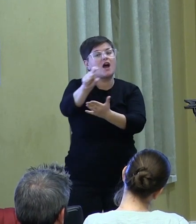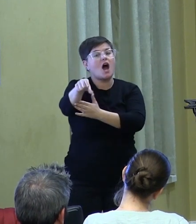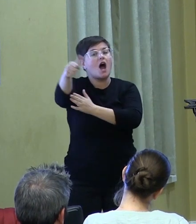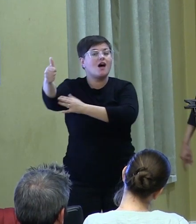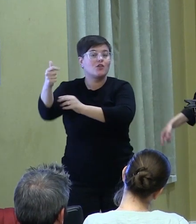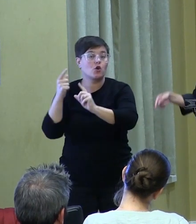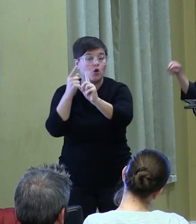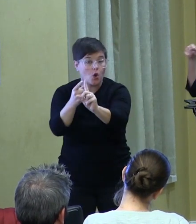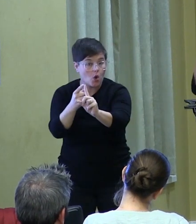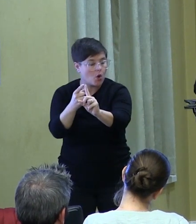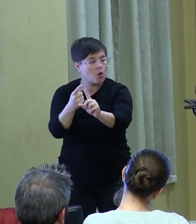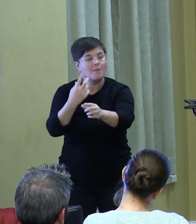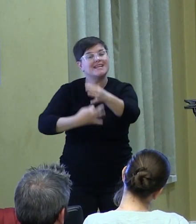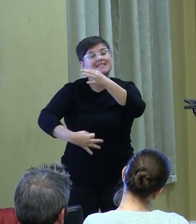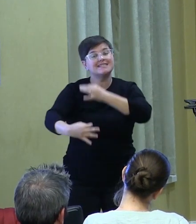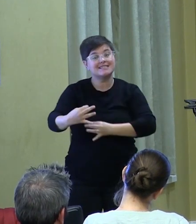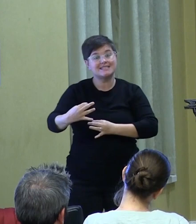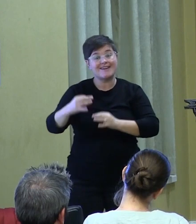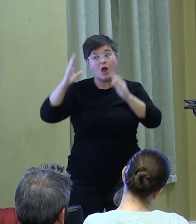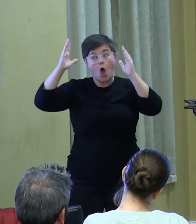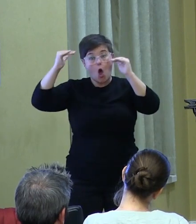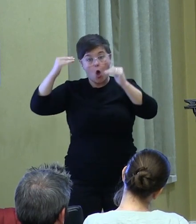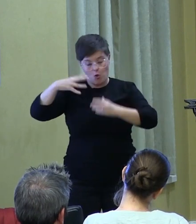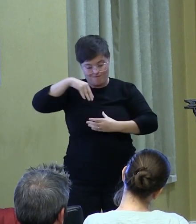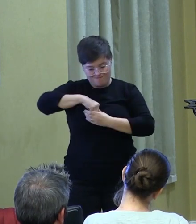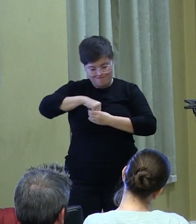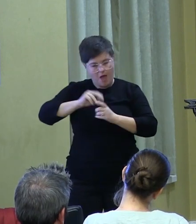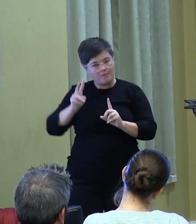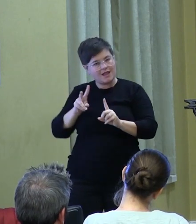but rather constituted of our identities now.